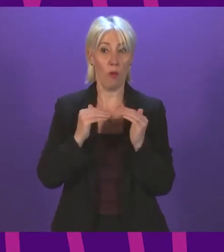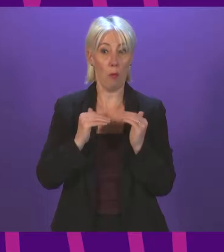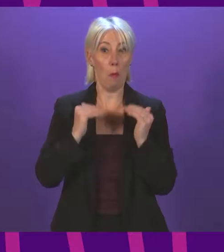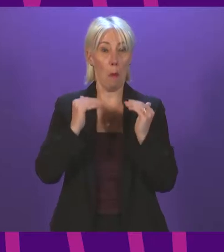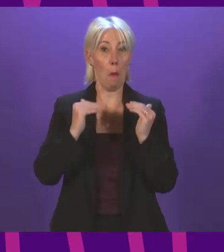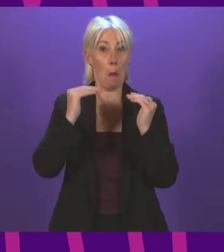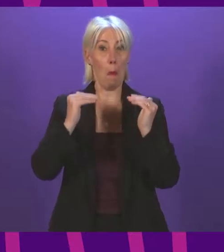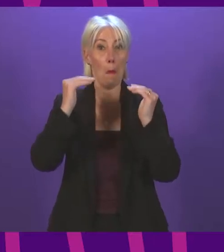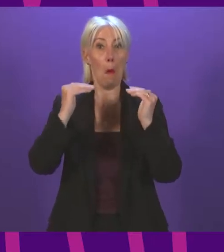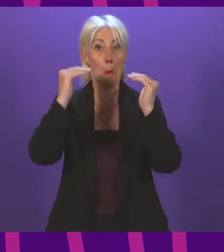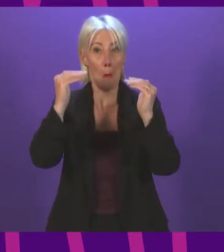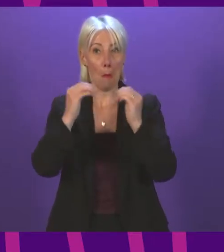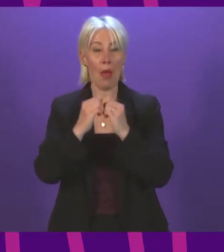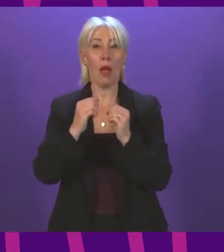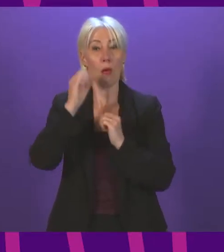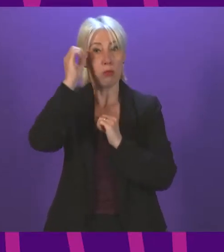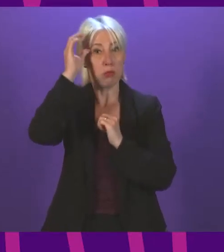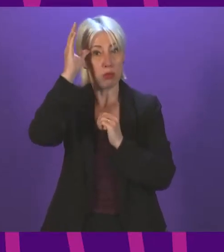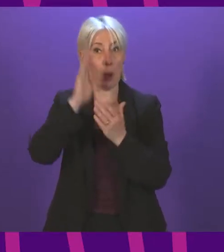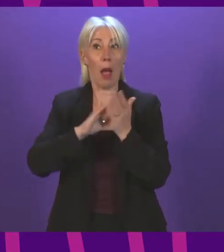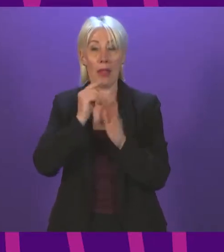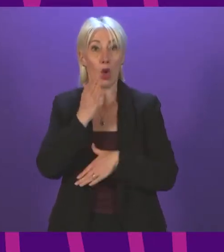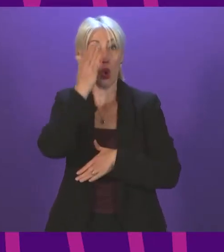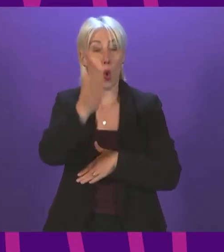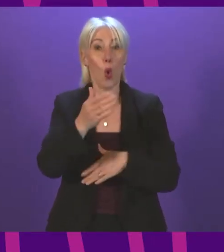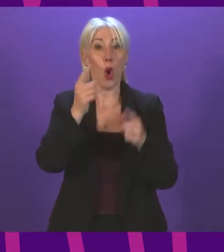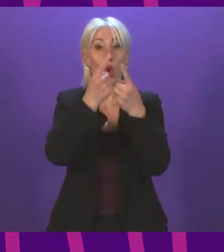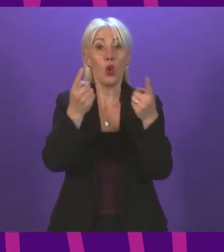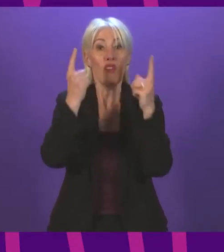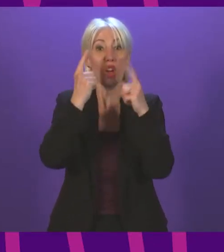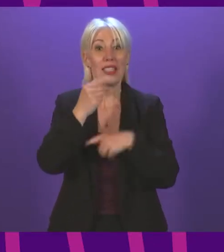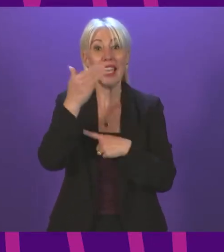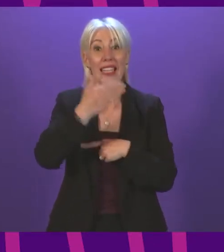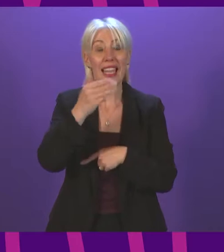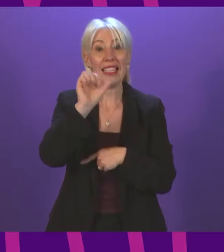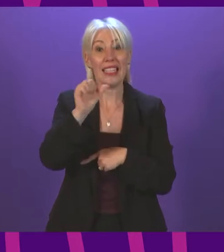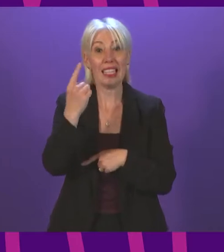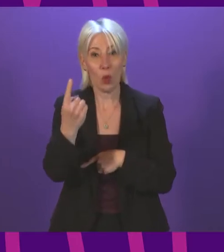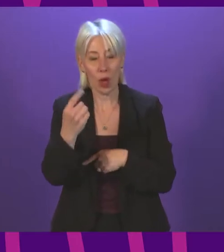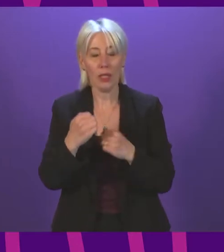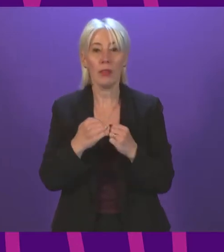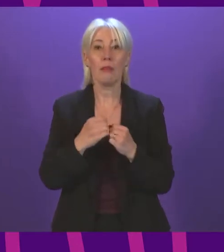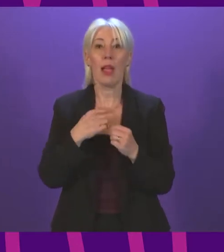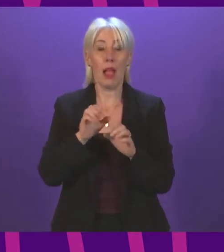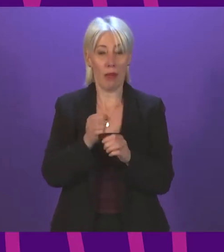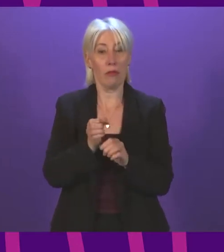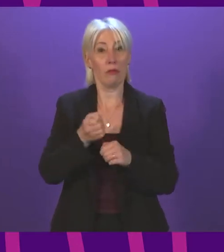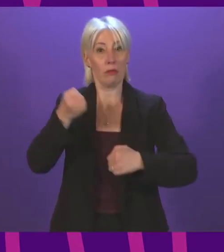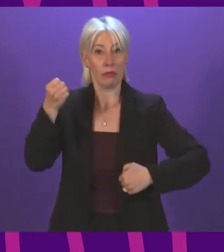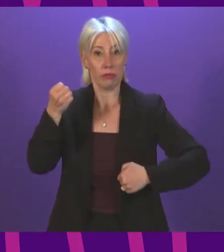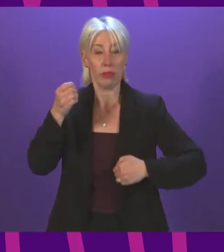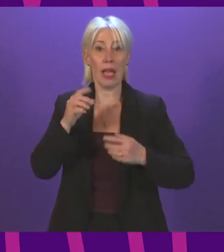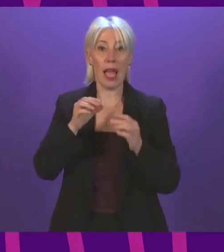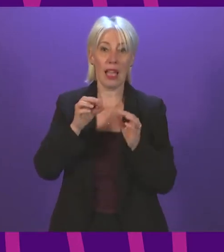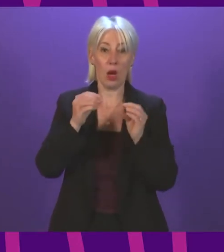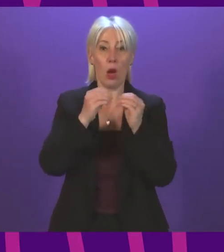help me to enter Leicester University in 1961. I left Leicester University with an honours degree in botany in